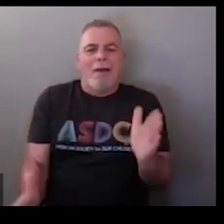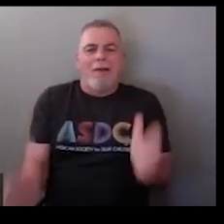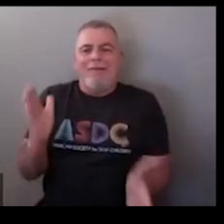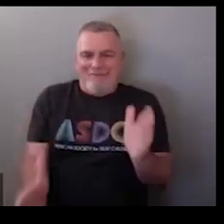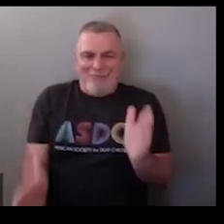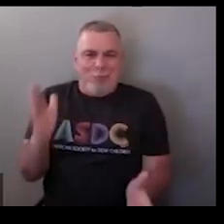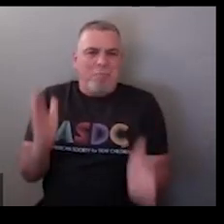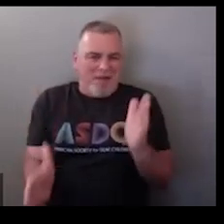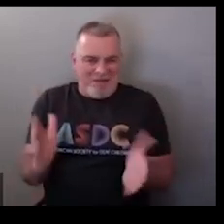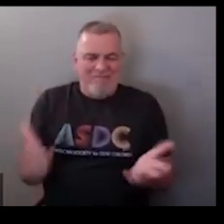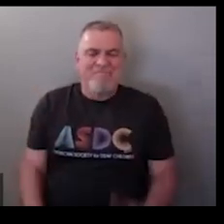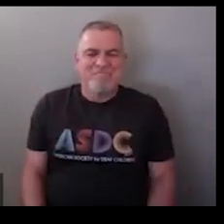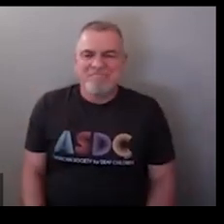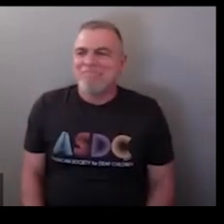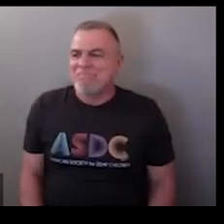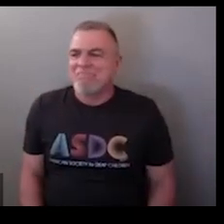so robot